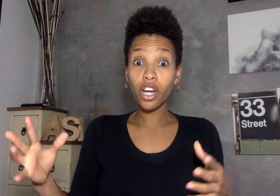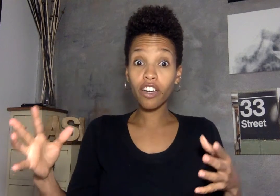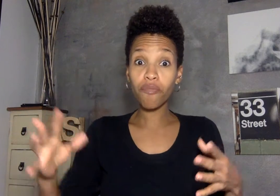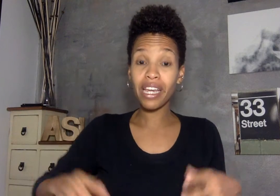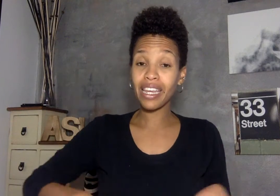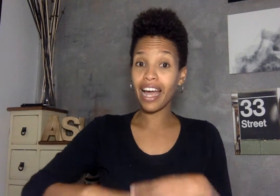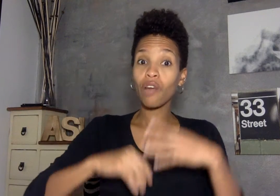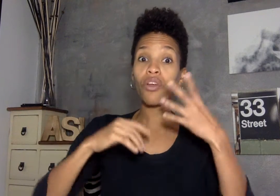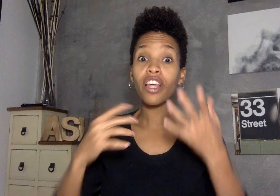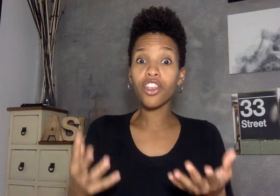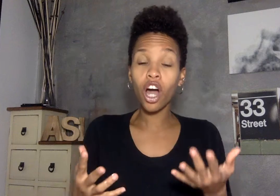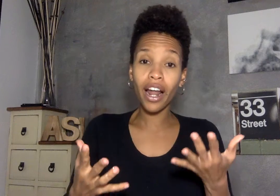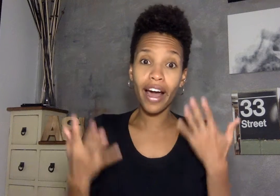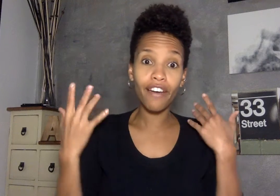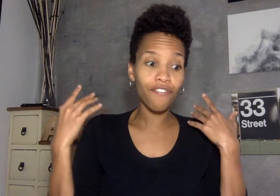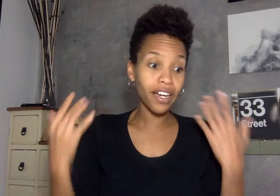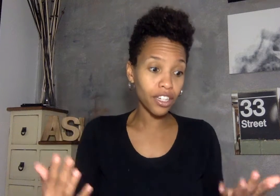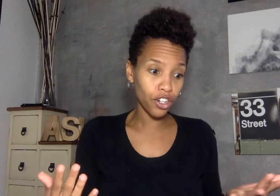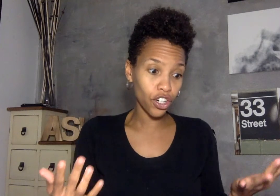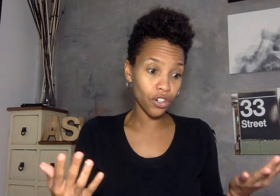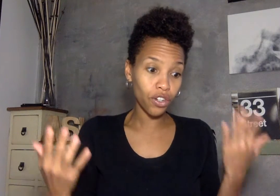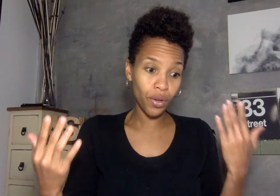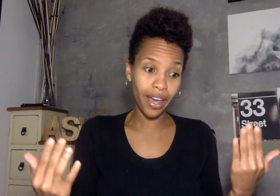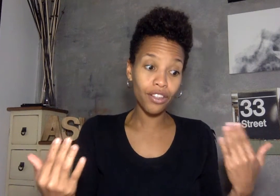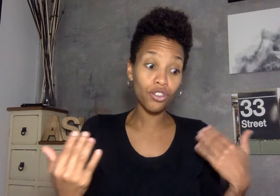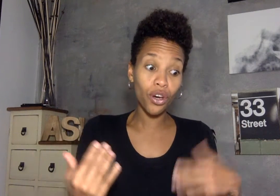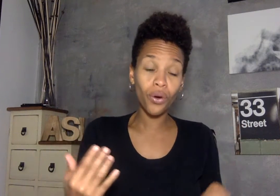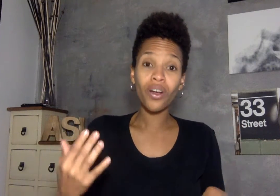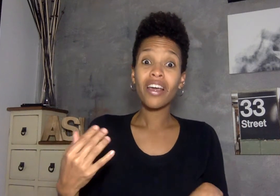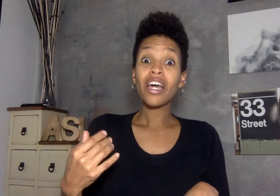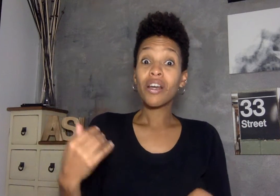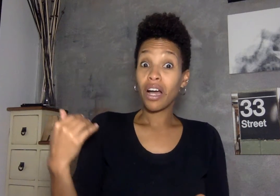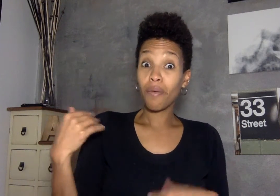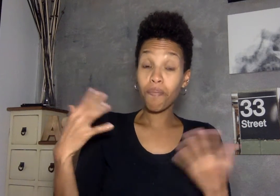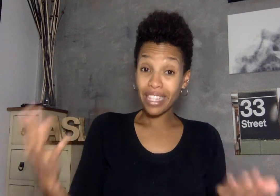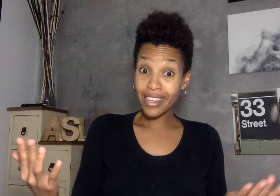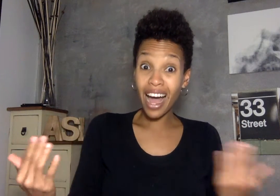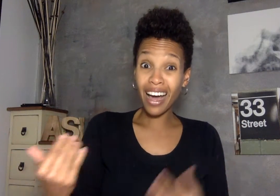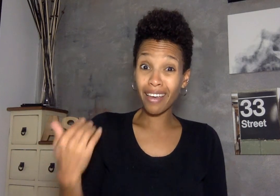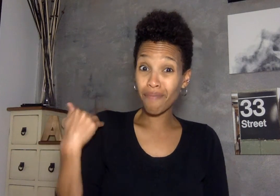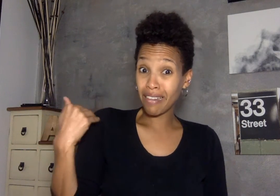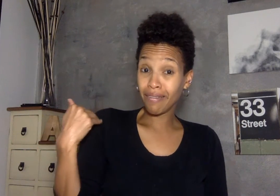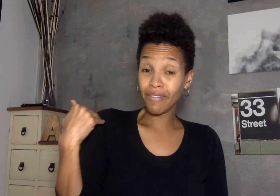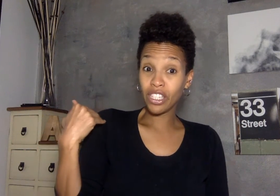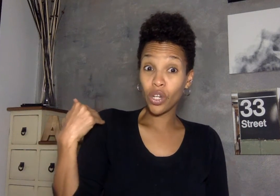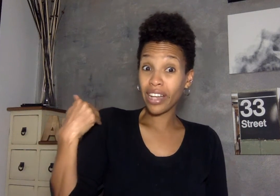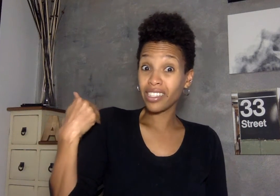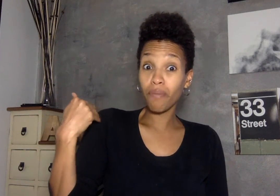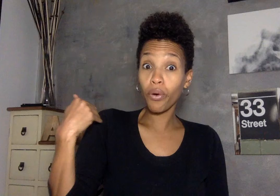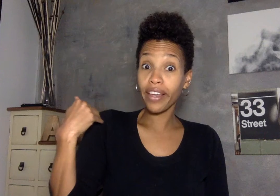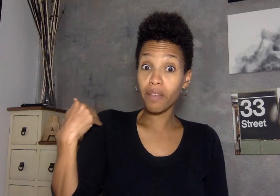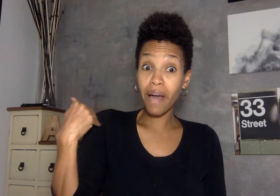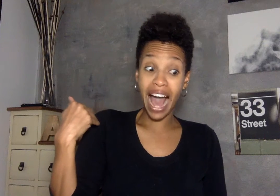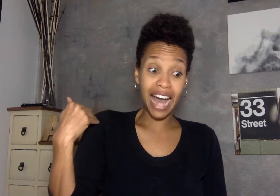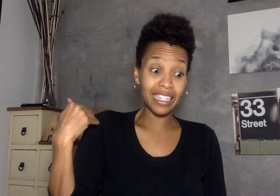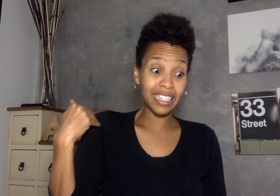chunk of meaning i really thought i offended her okay so time so at some point in the past